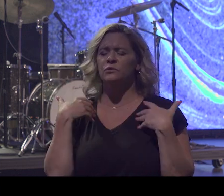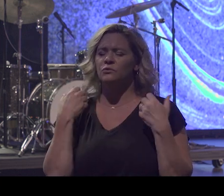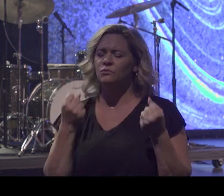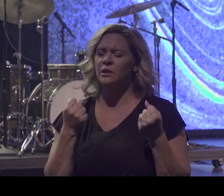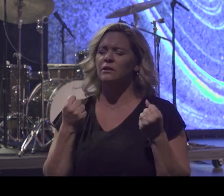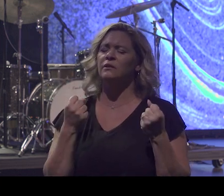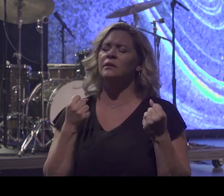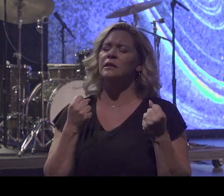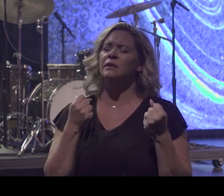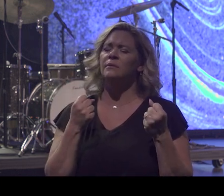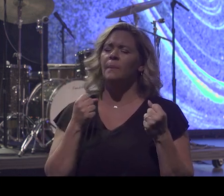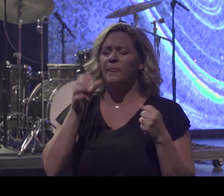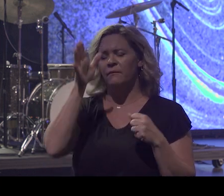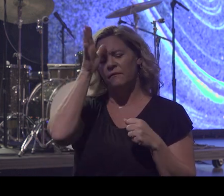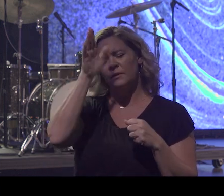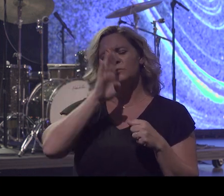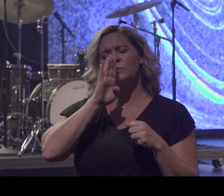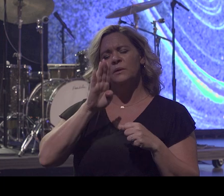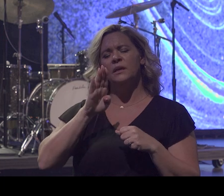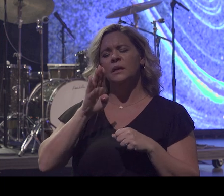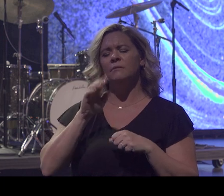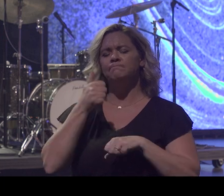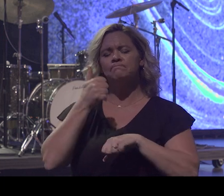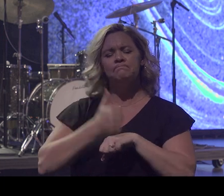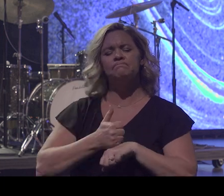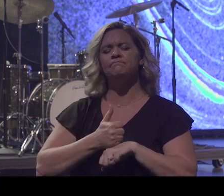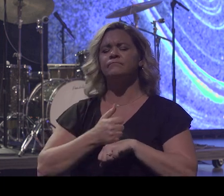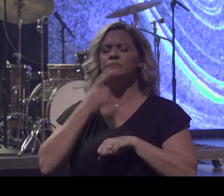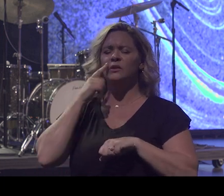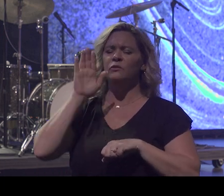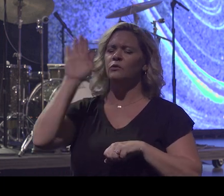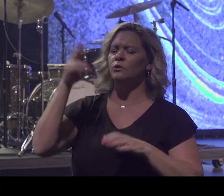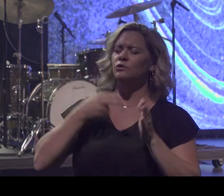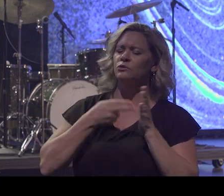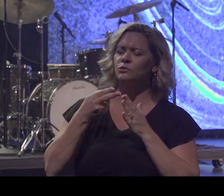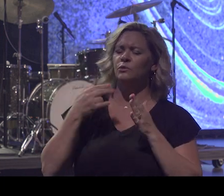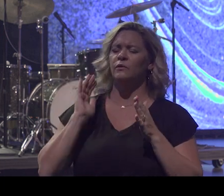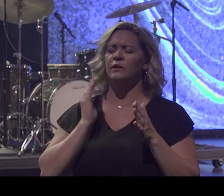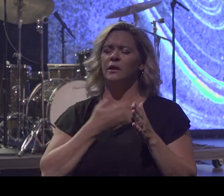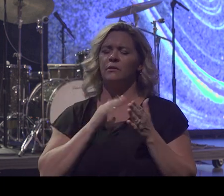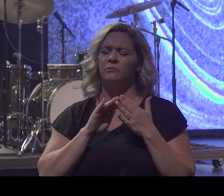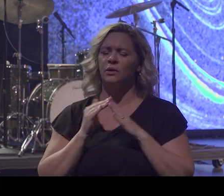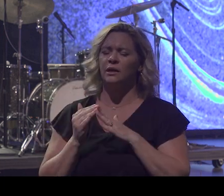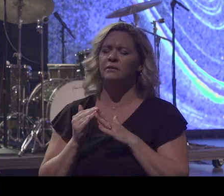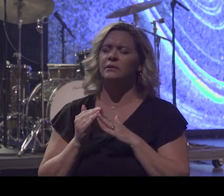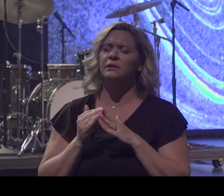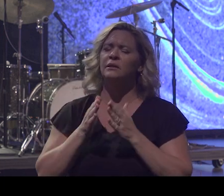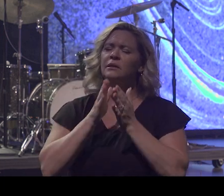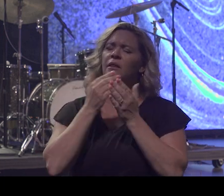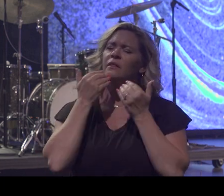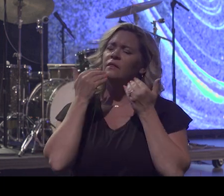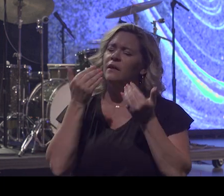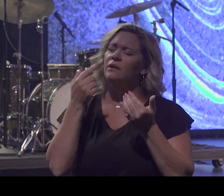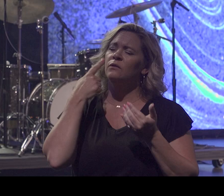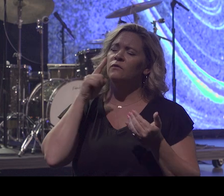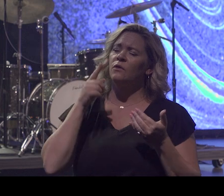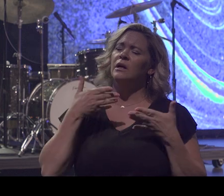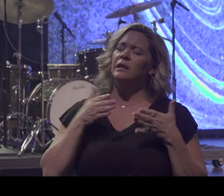pillar in this community, standing up for your truth. Lord, thank you for allowing us the gift of being